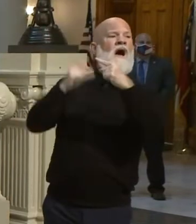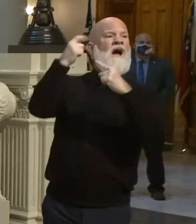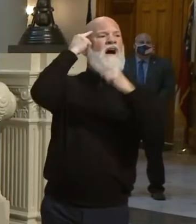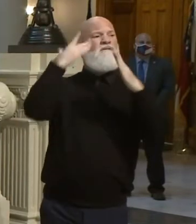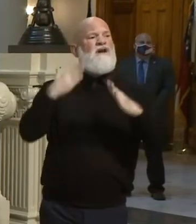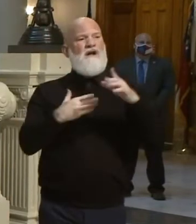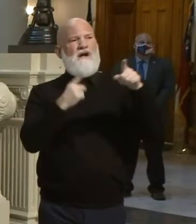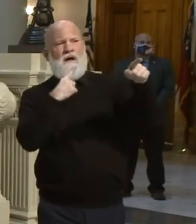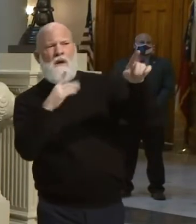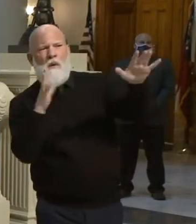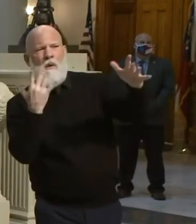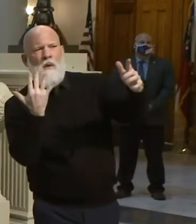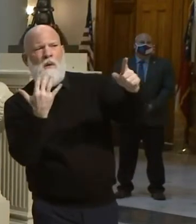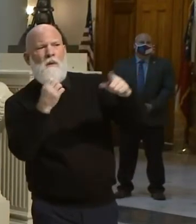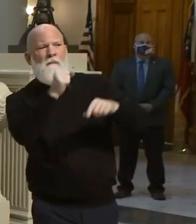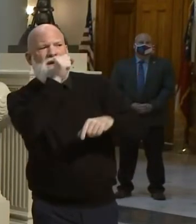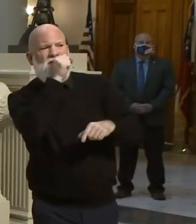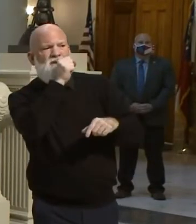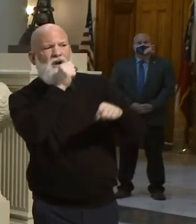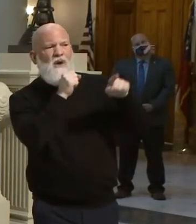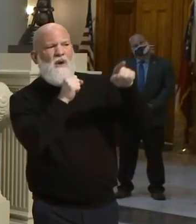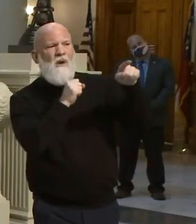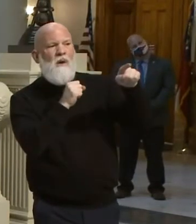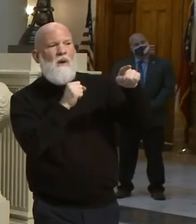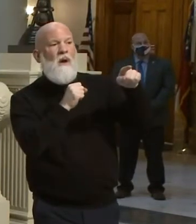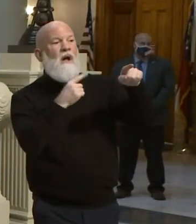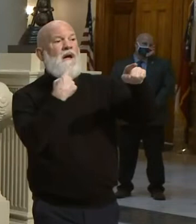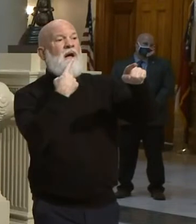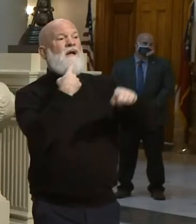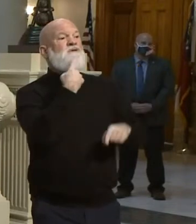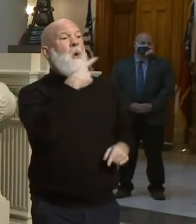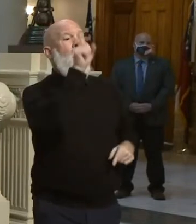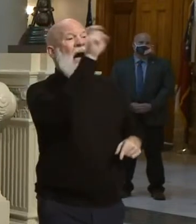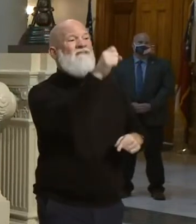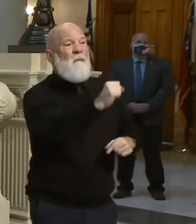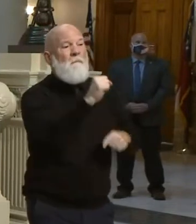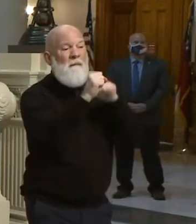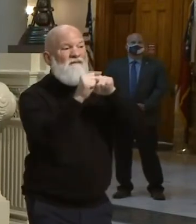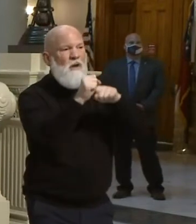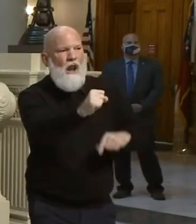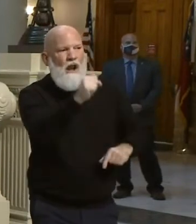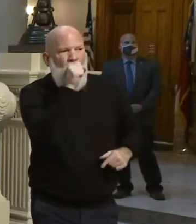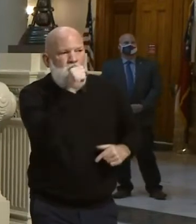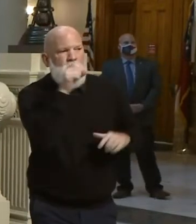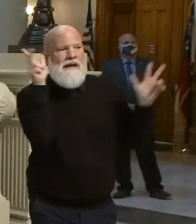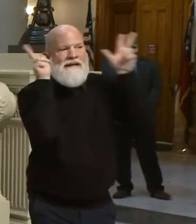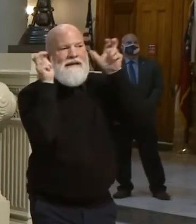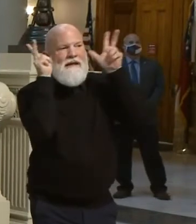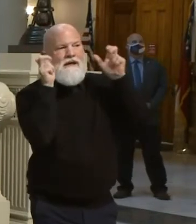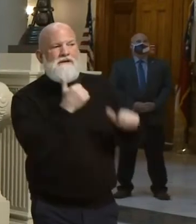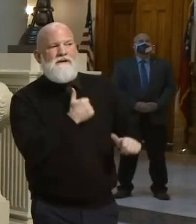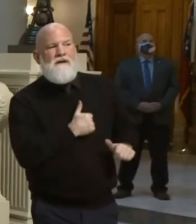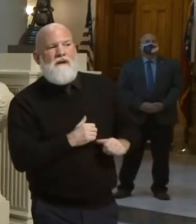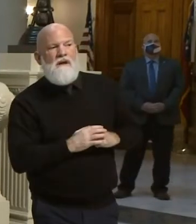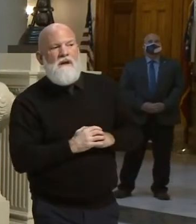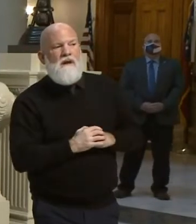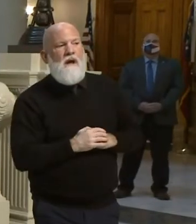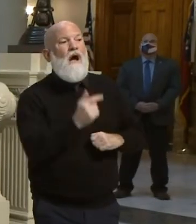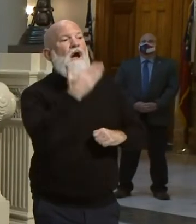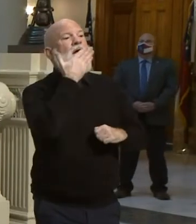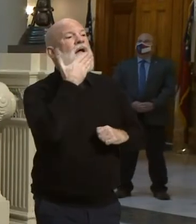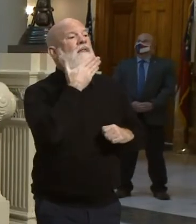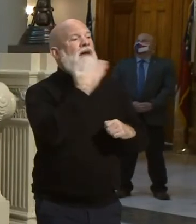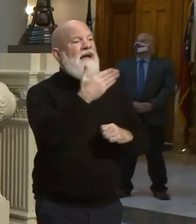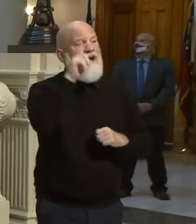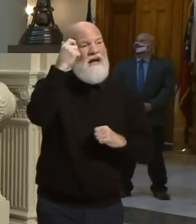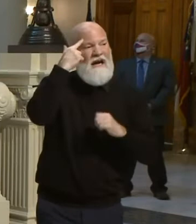Hi, Governor Kemp, and... Y'all are going to have to speak little Haley Mason with CBS 46 News. I'm speaking about safety, Governor. Could you spell out for us what you